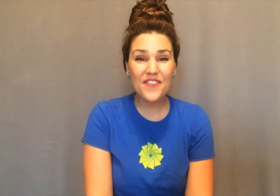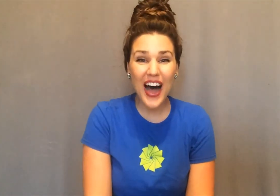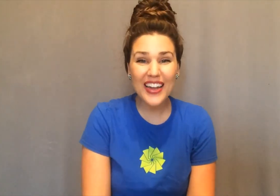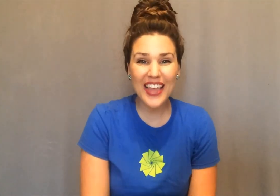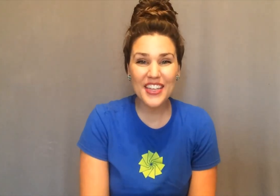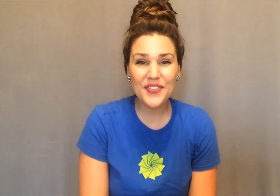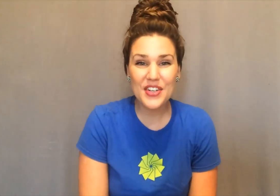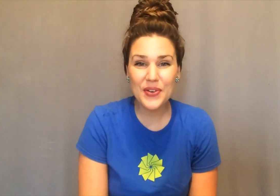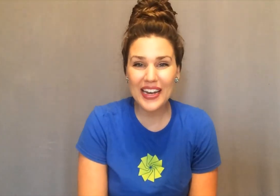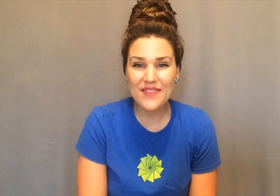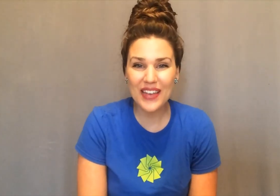fun. Thanks for joining me.